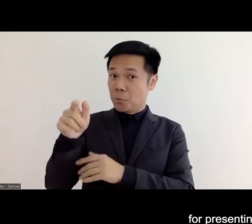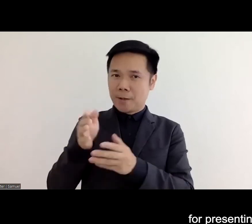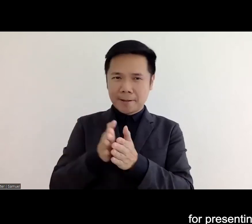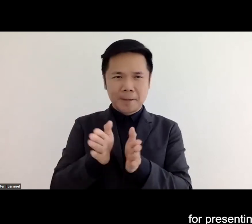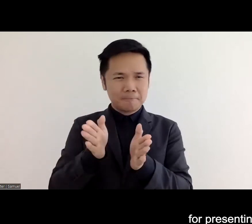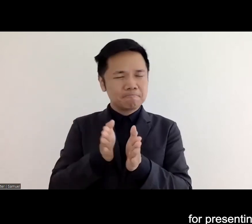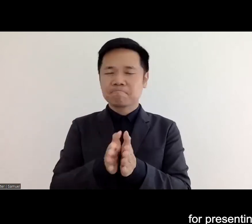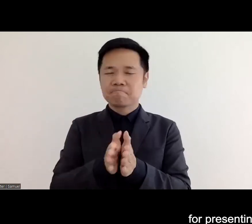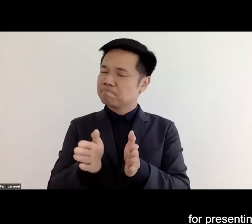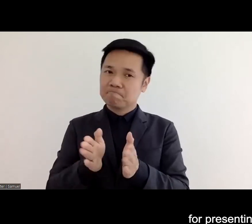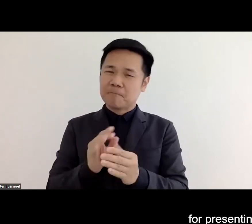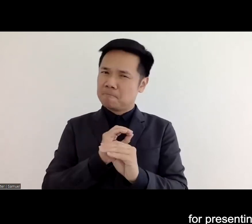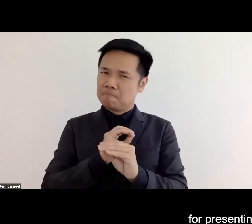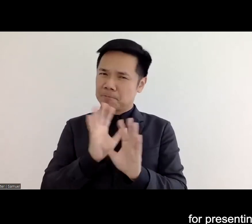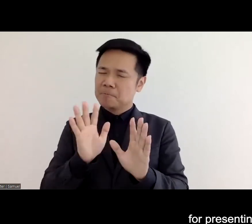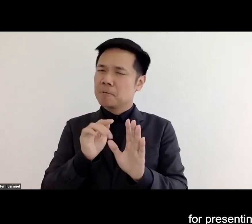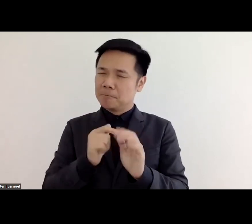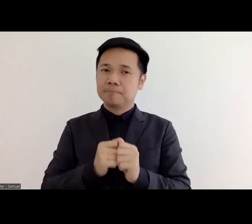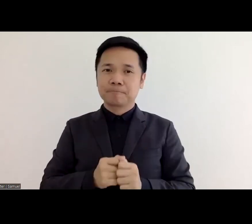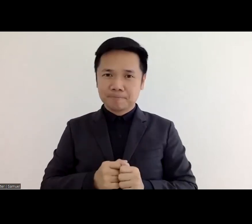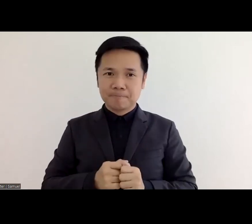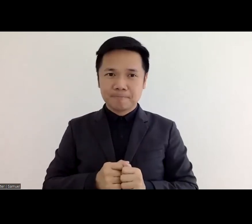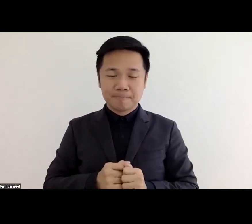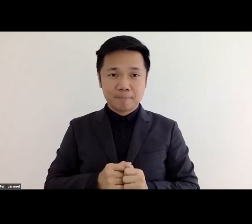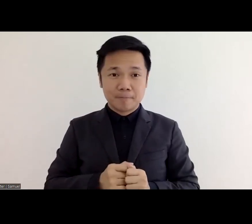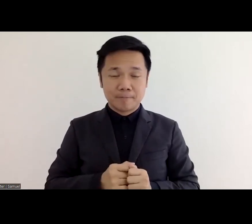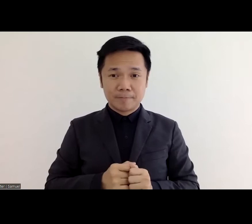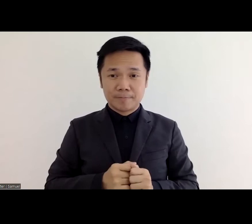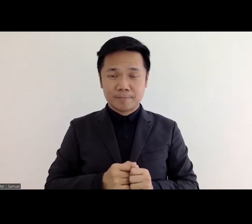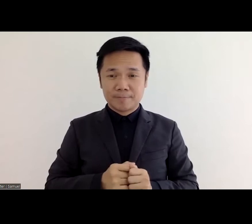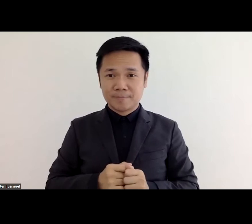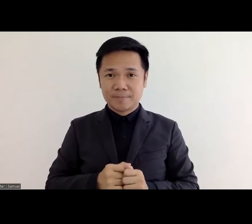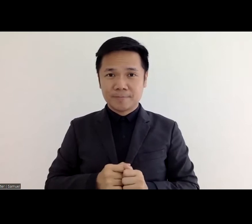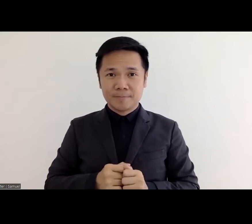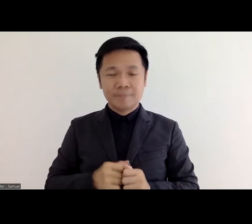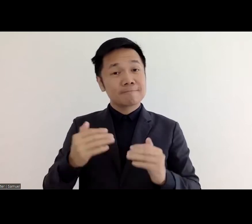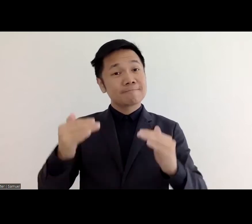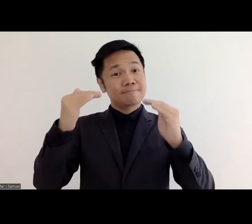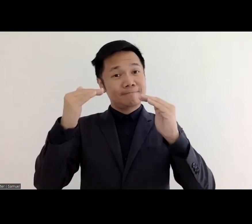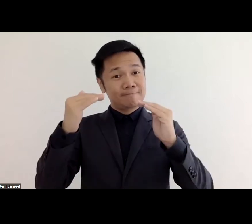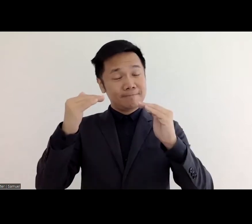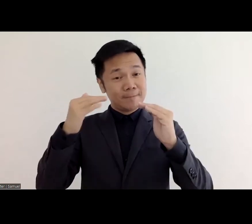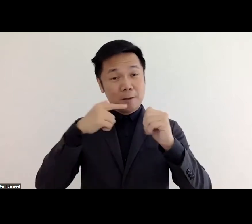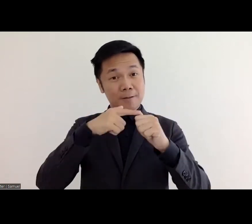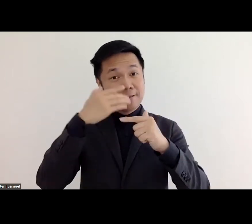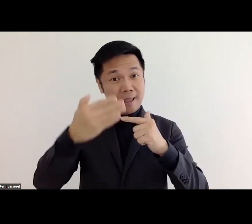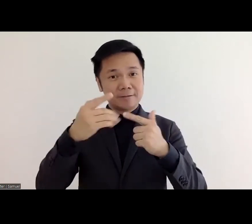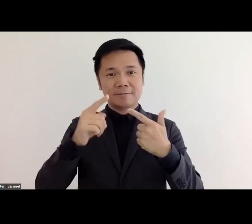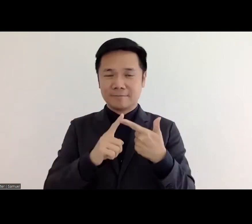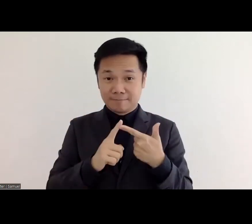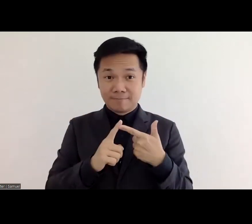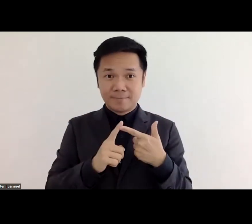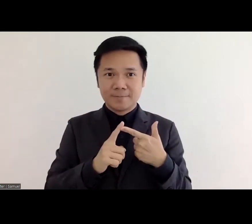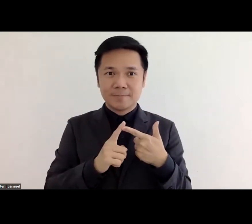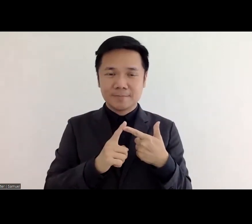and also highlighting some hazards um now um we will uh